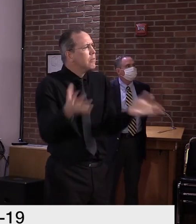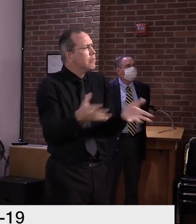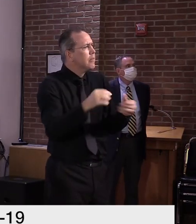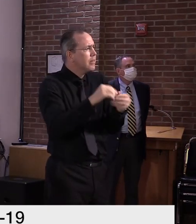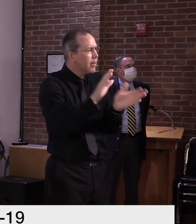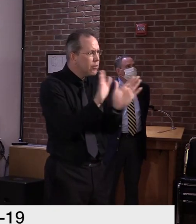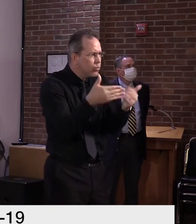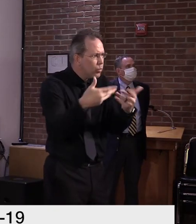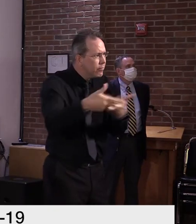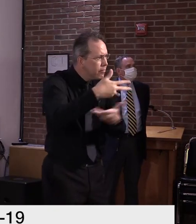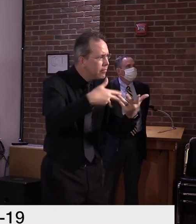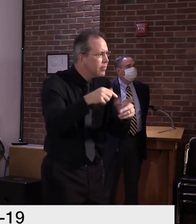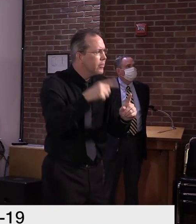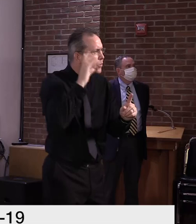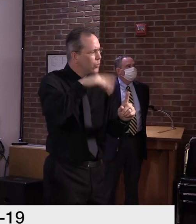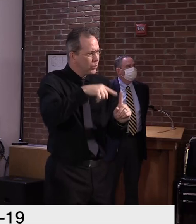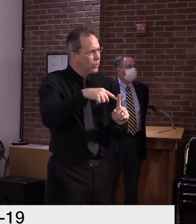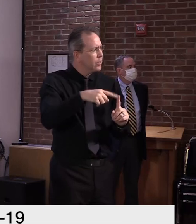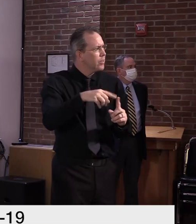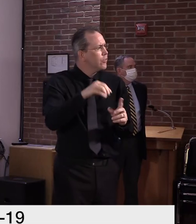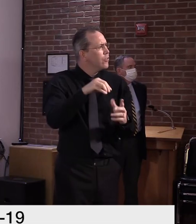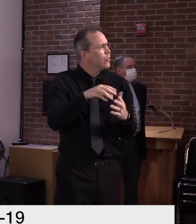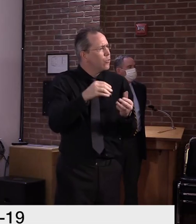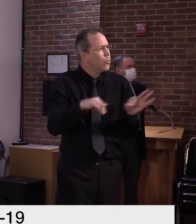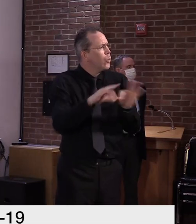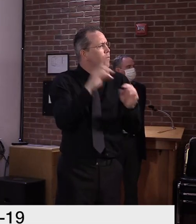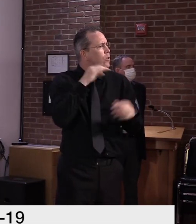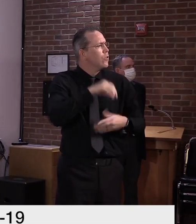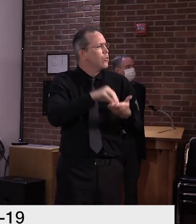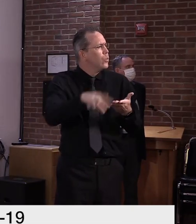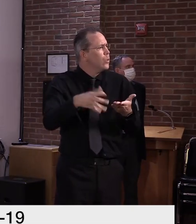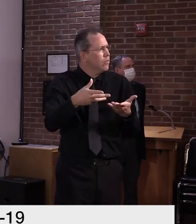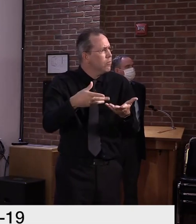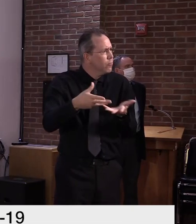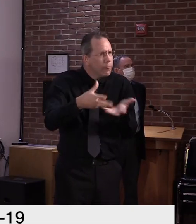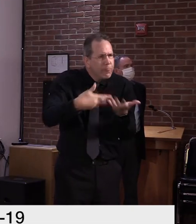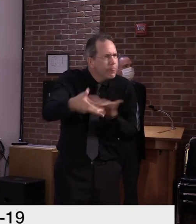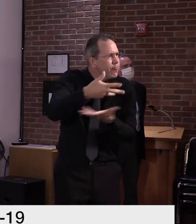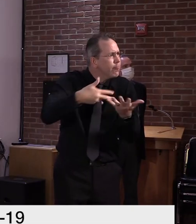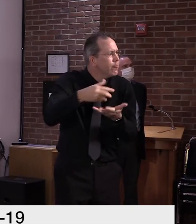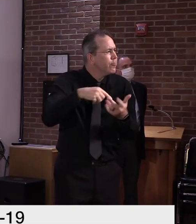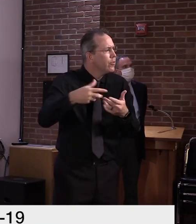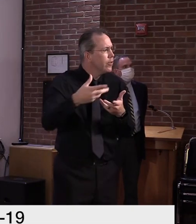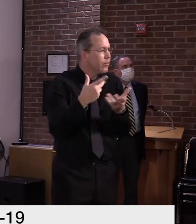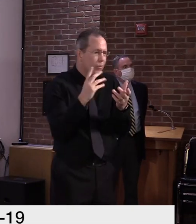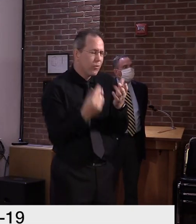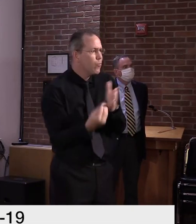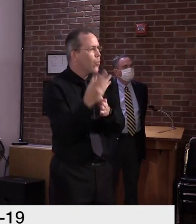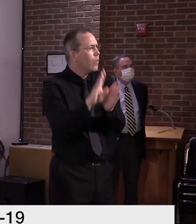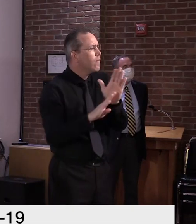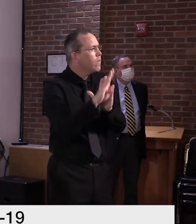to our kids and is something we couldn't offer in March, April and May when we began fighting this virus.